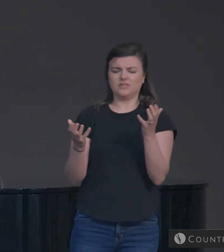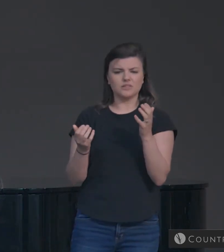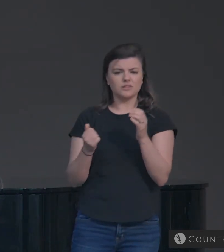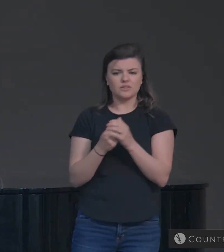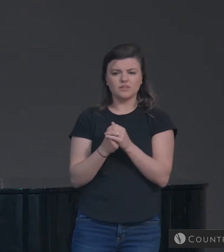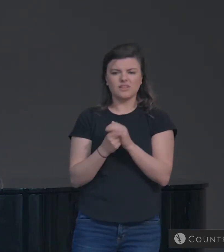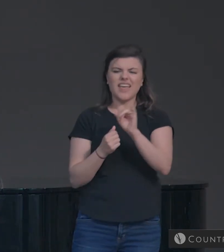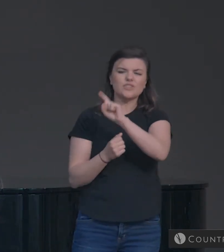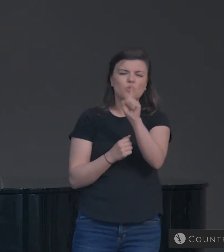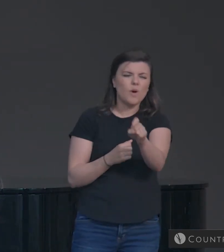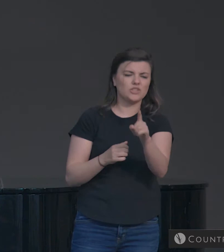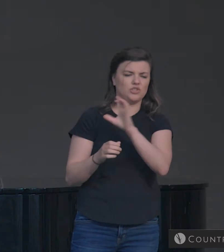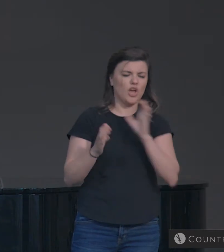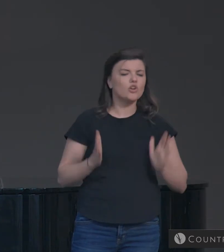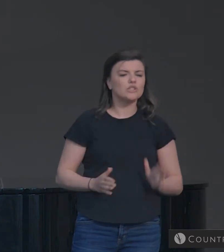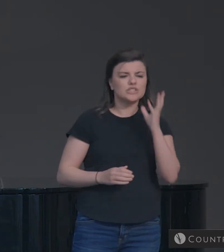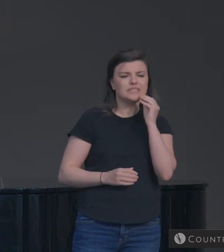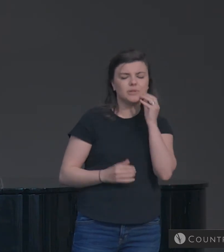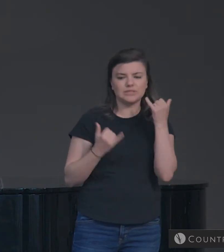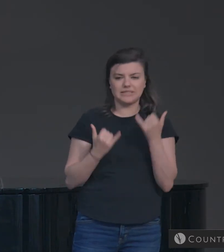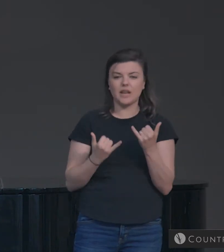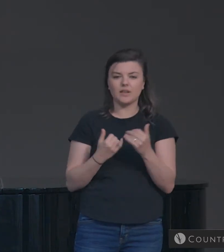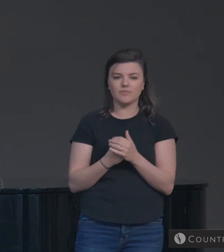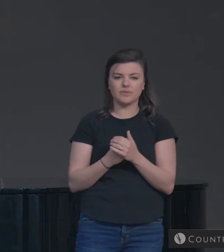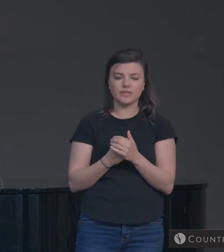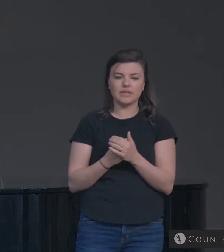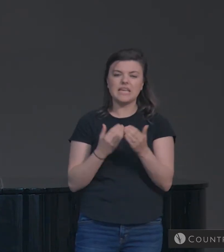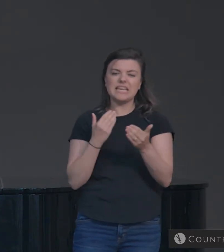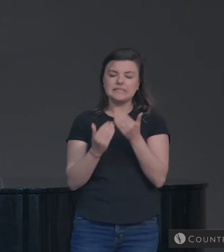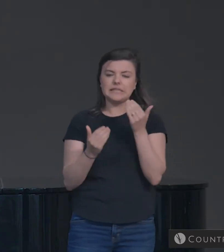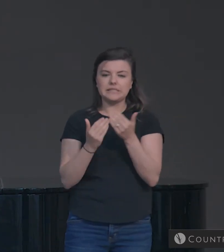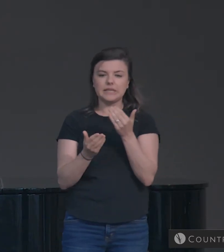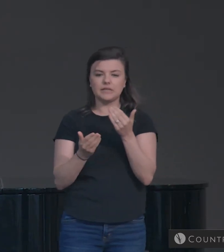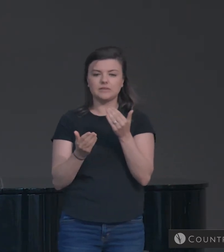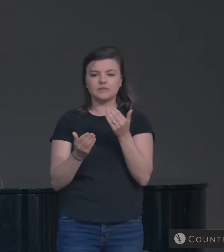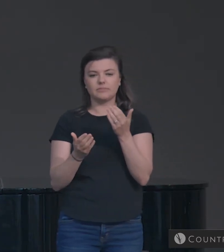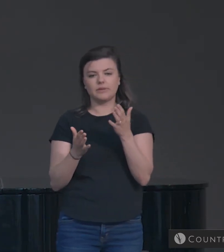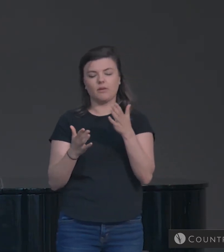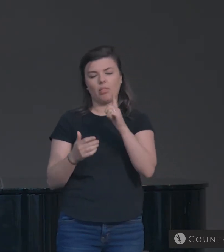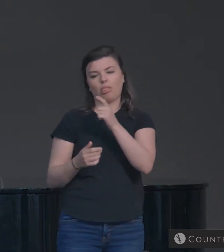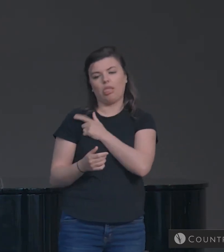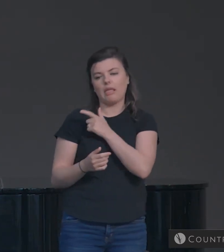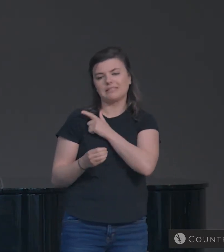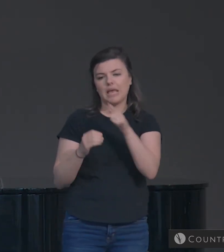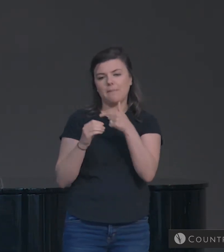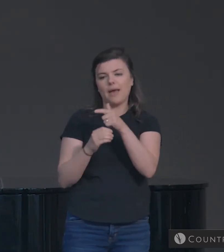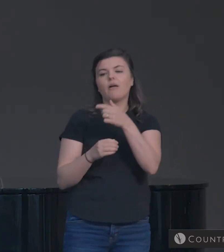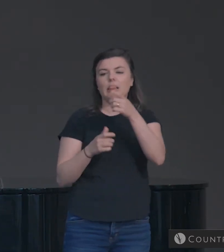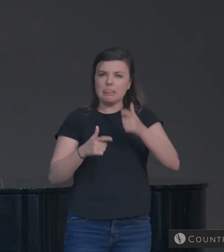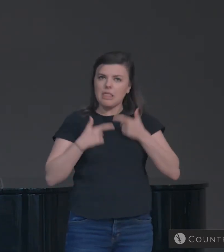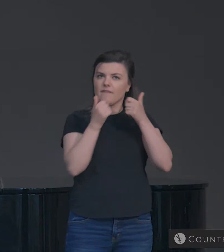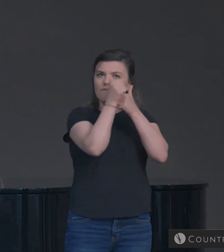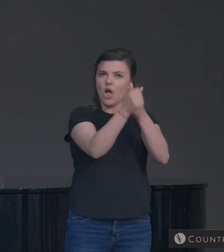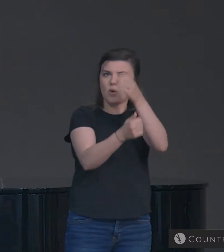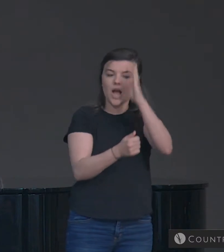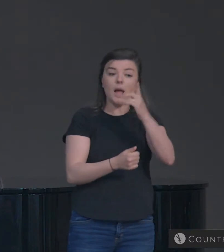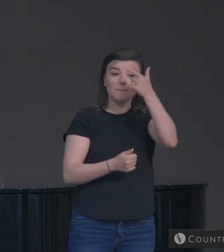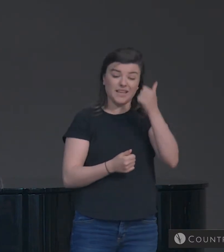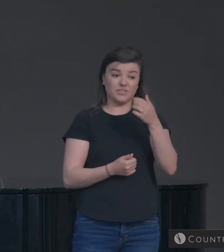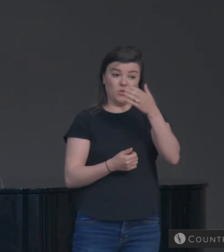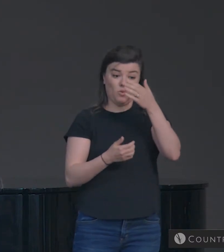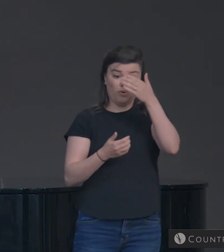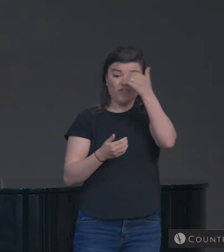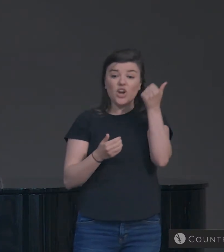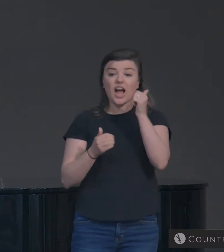Christians face today. It's easy to be demotivated toward godly living. Why? Well, because we've forgotten how to live